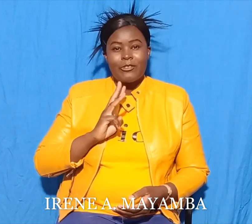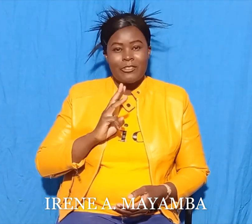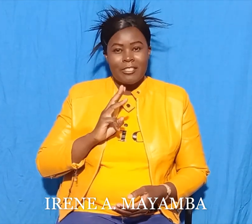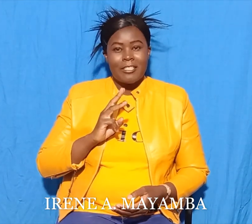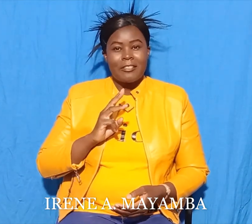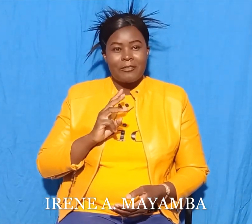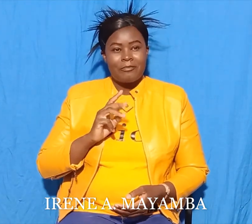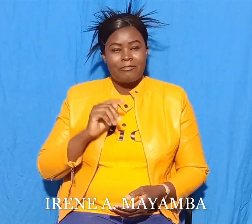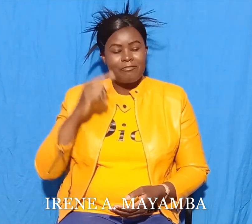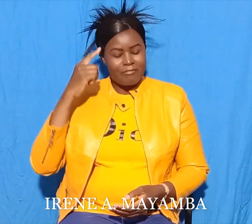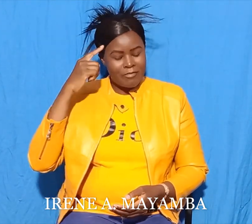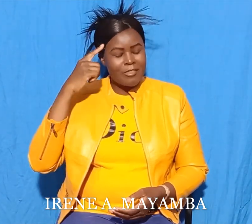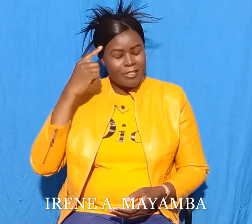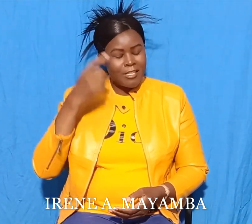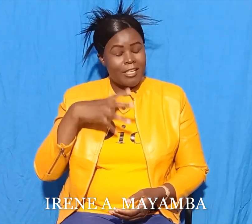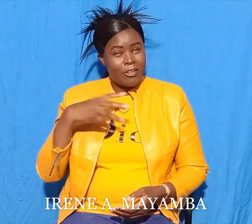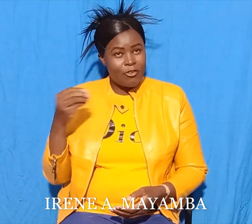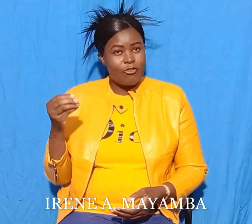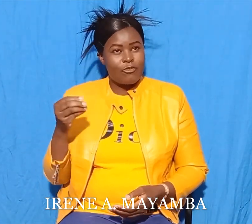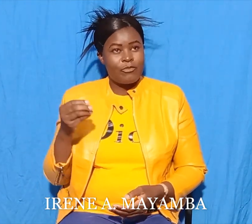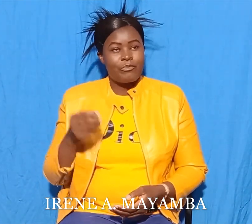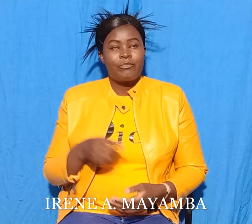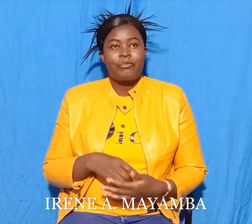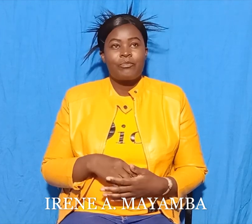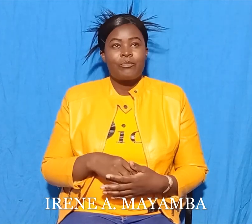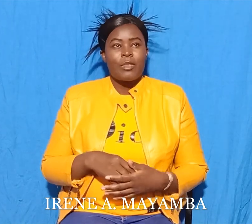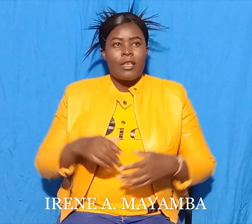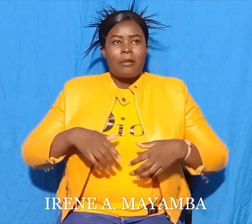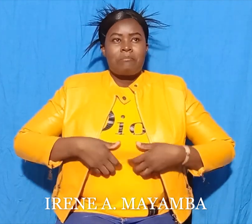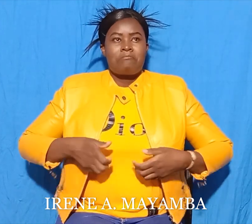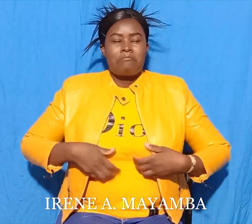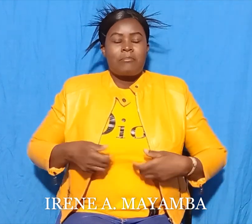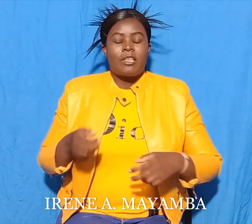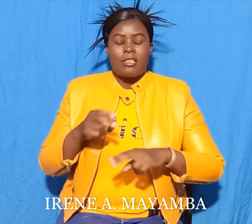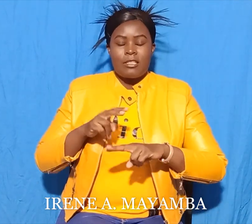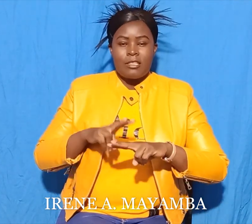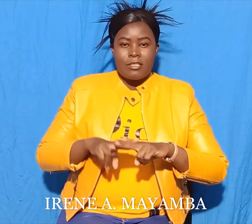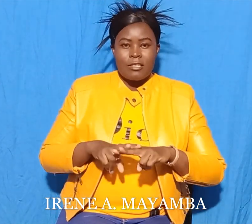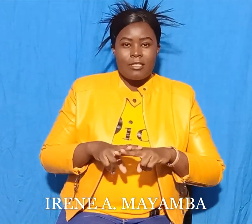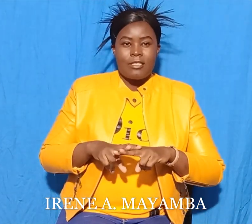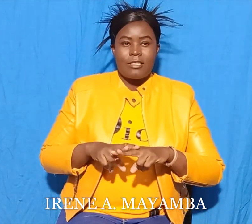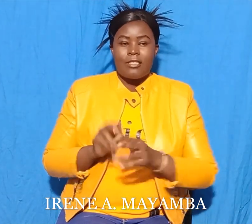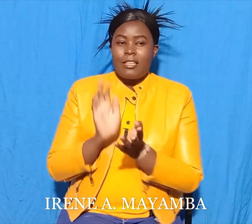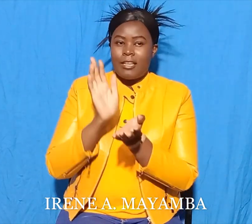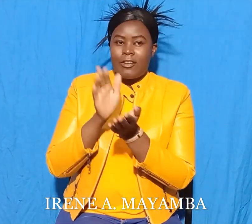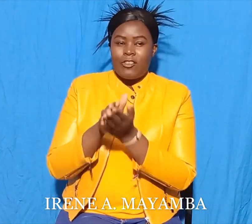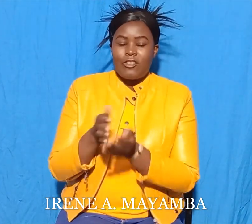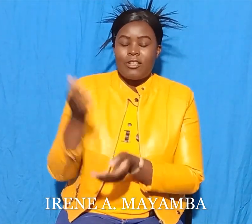So the monkey sat down on the crocodile's back and they went off.